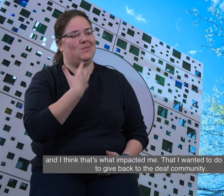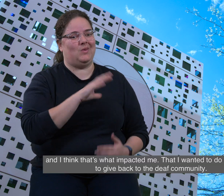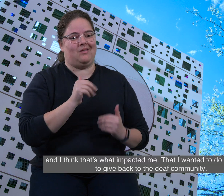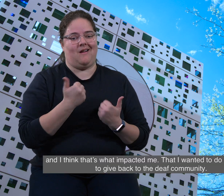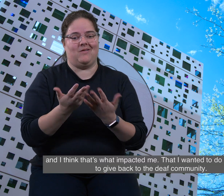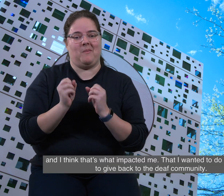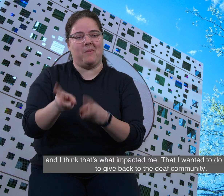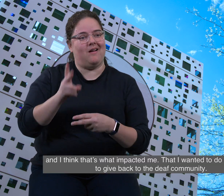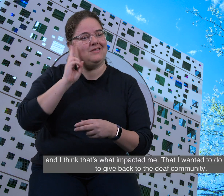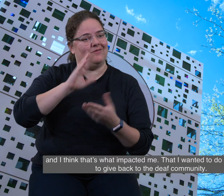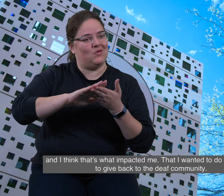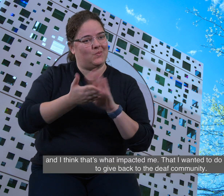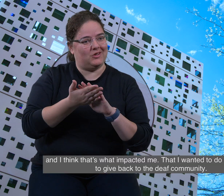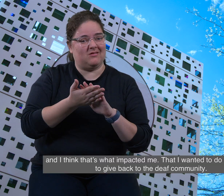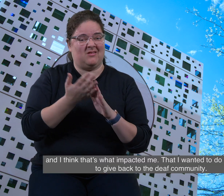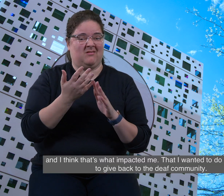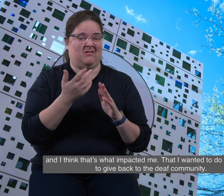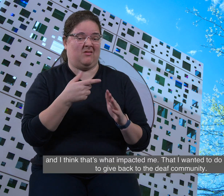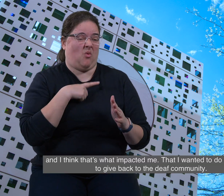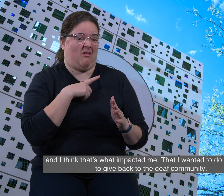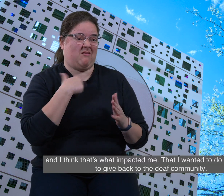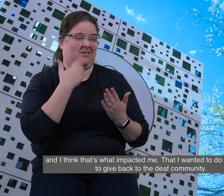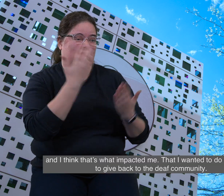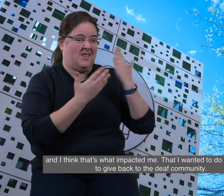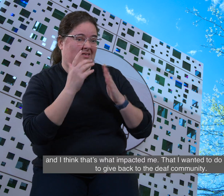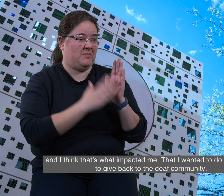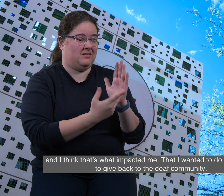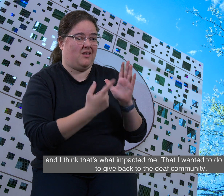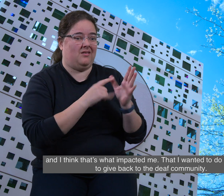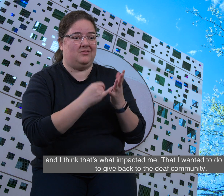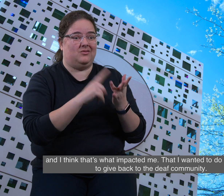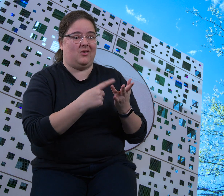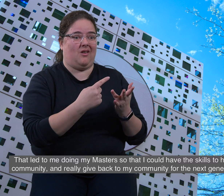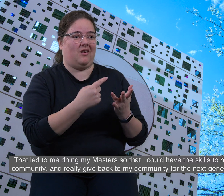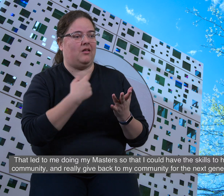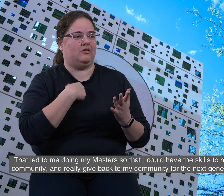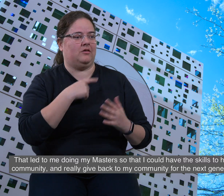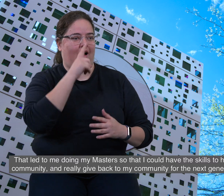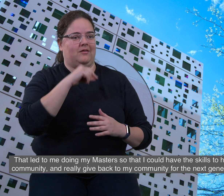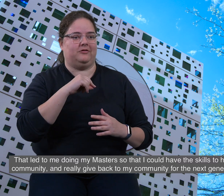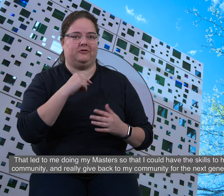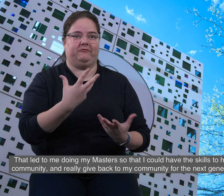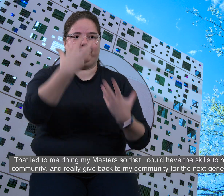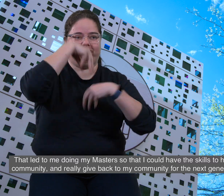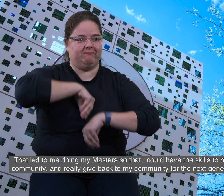And I think that's what impacted me, that I wanted to do something to give back to the deaf community. That led to me doing my Masters